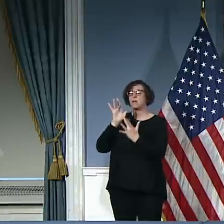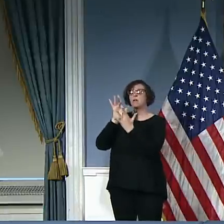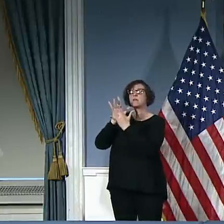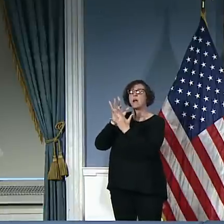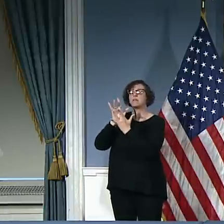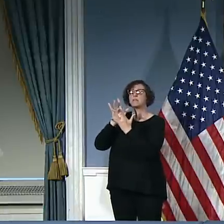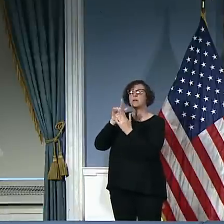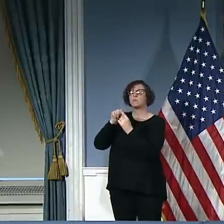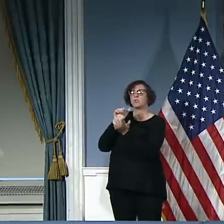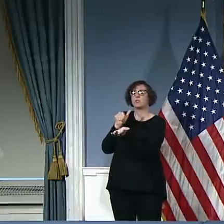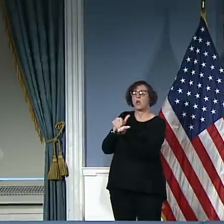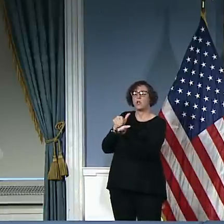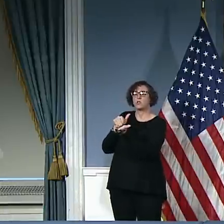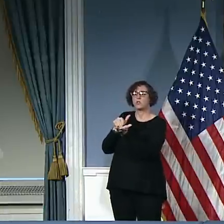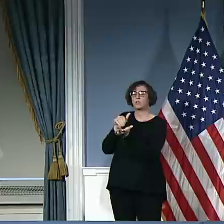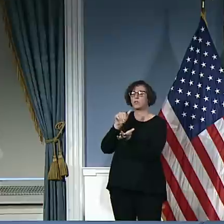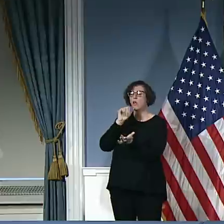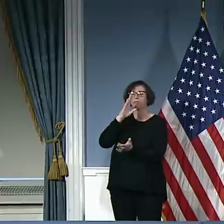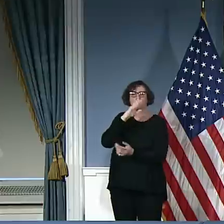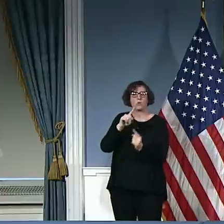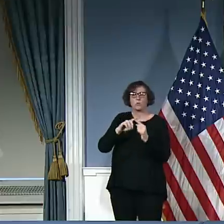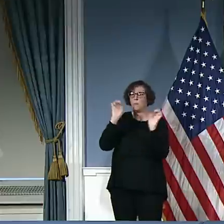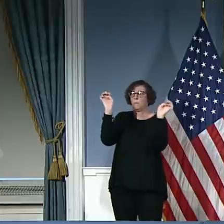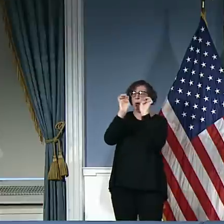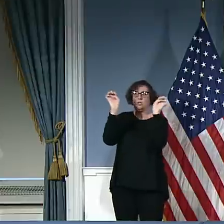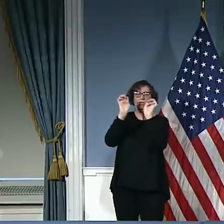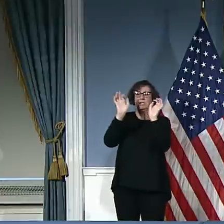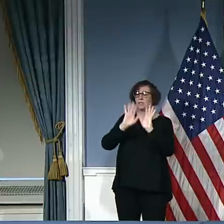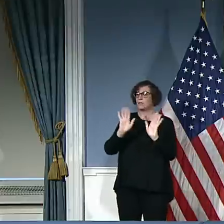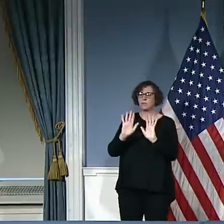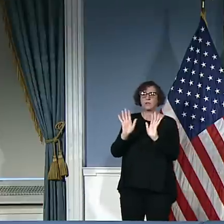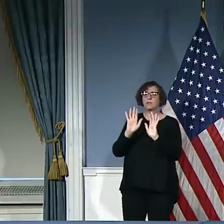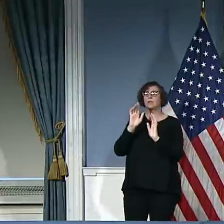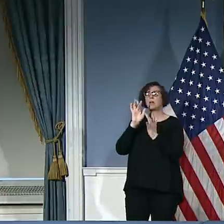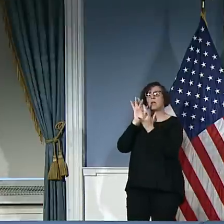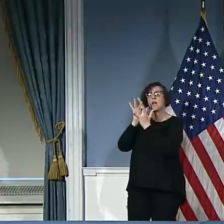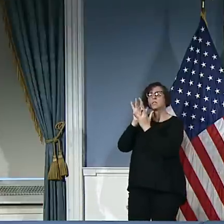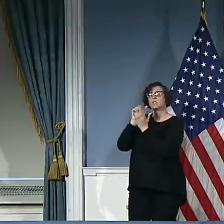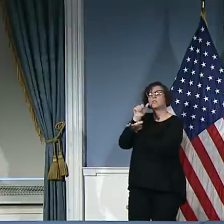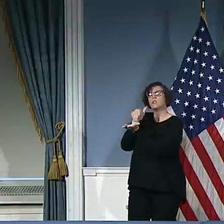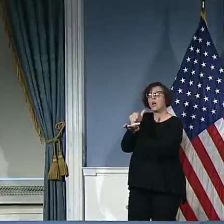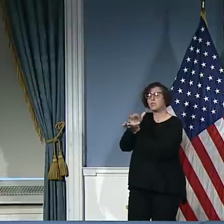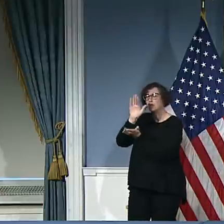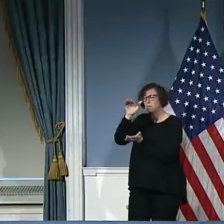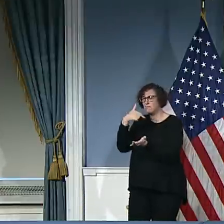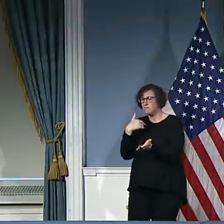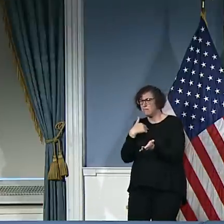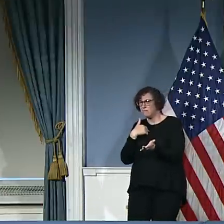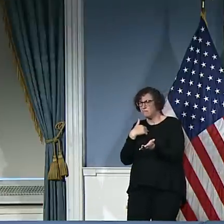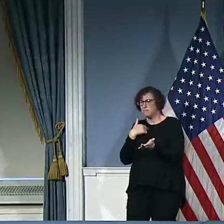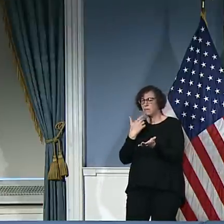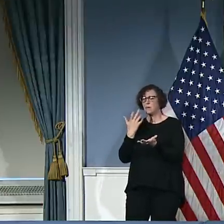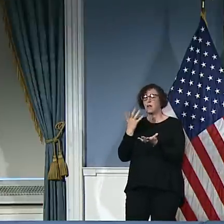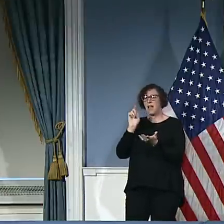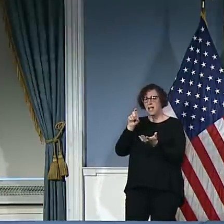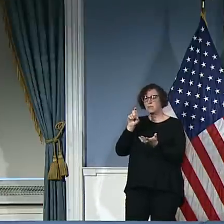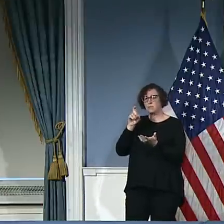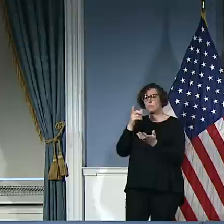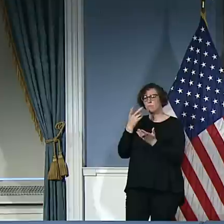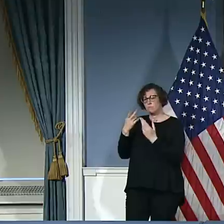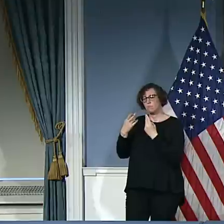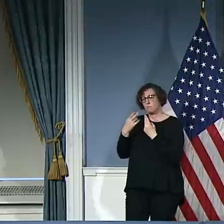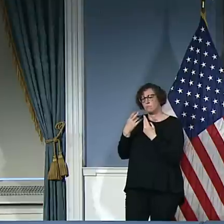not only for COVID, but for all of the other things that need to come in as well. I would add on the hospital